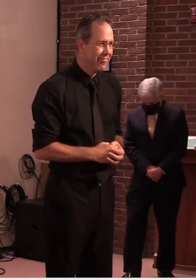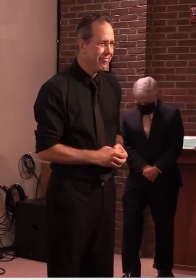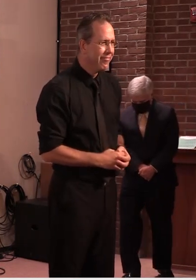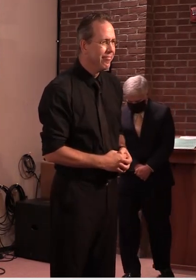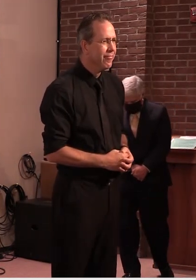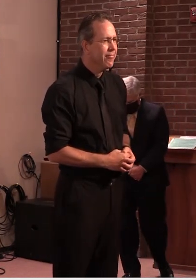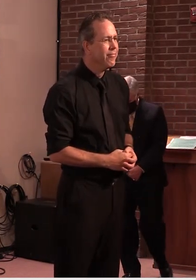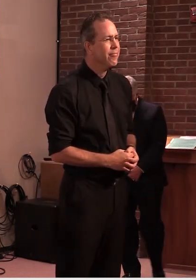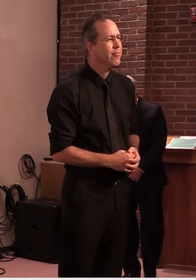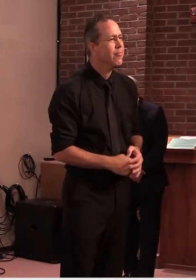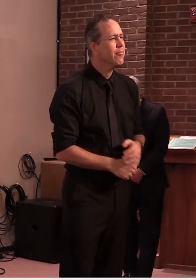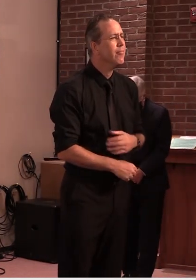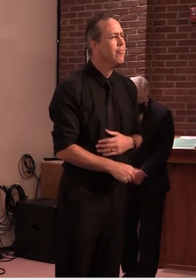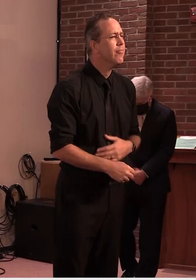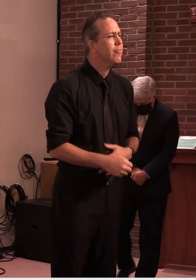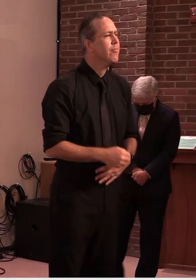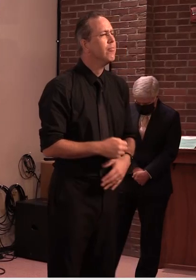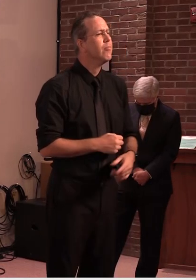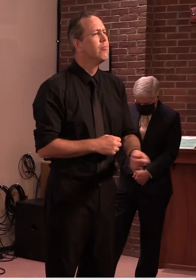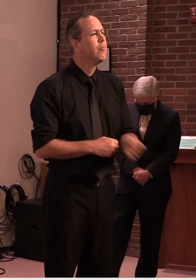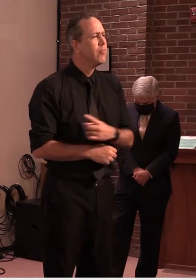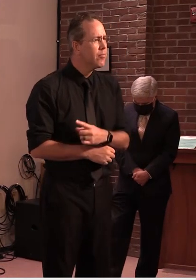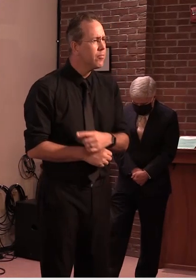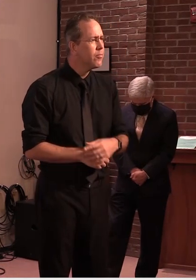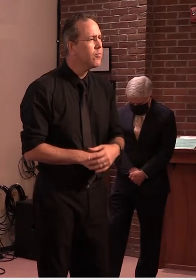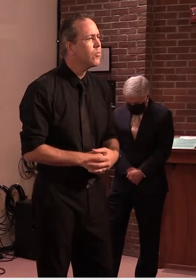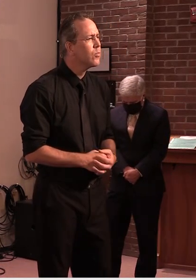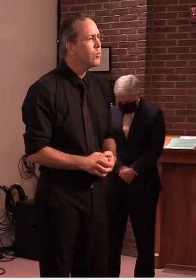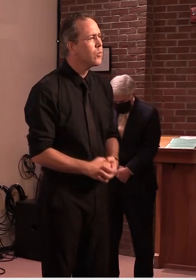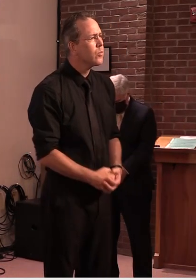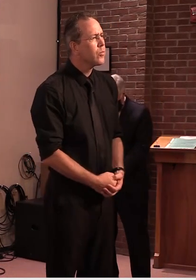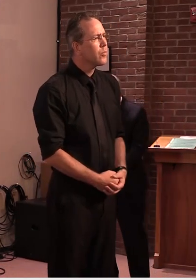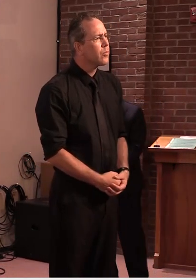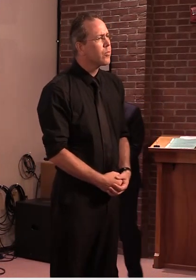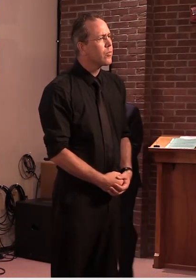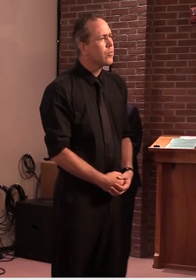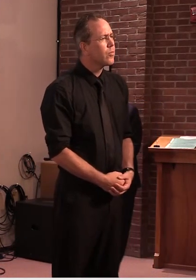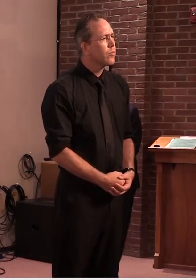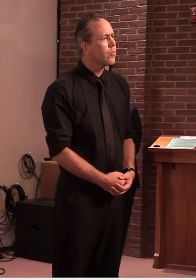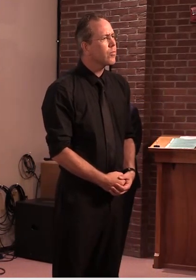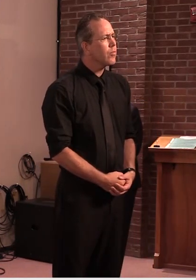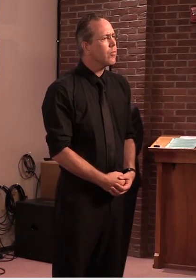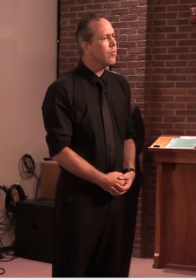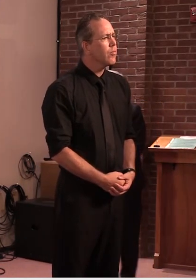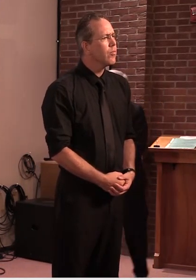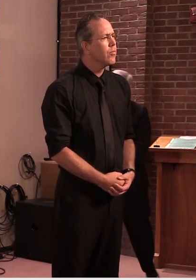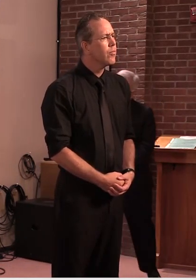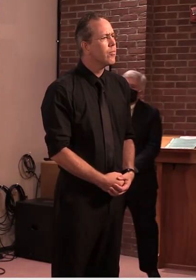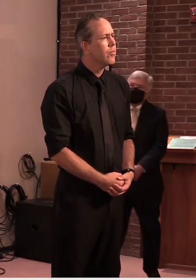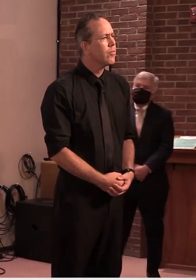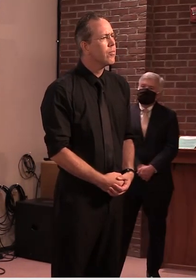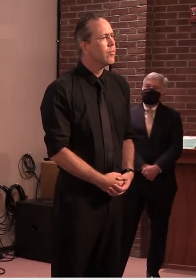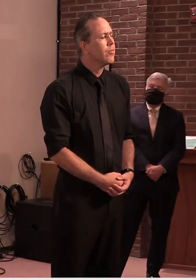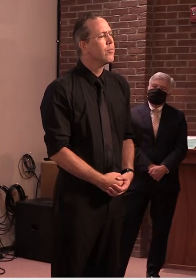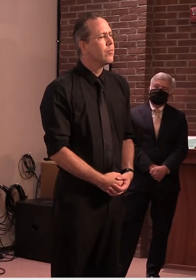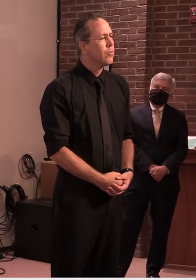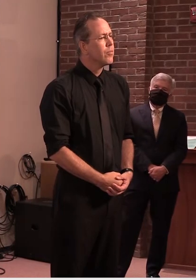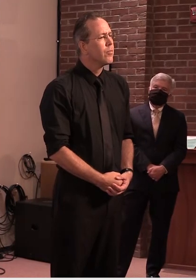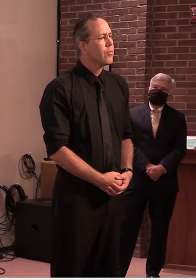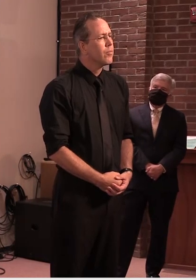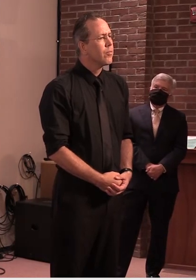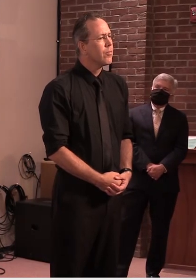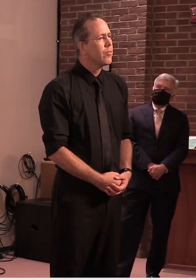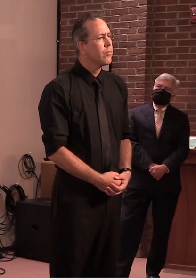we're still hearing from a couple of people who are a bit frustrated with the dmv and how all the locations are not fully open commissioner